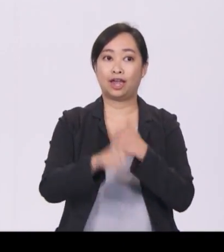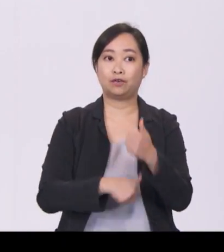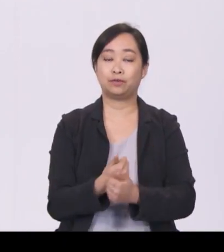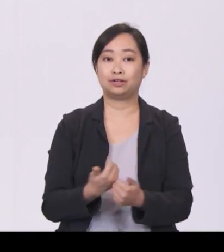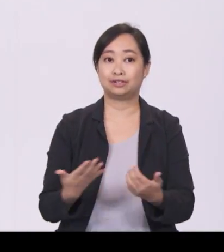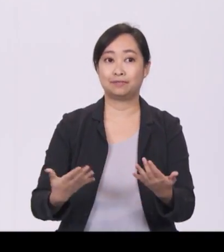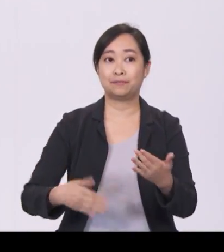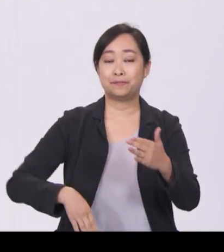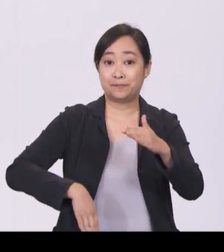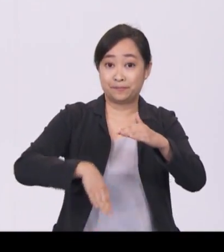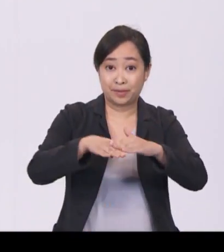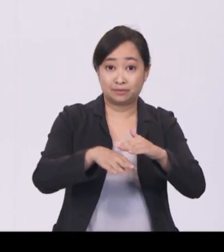$40 million.